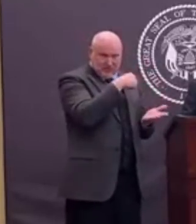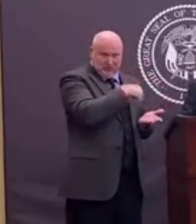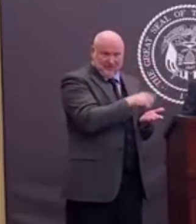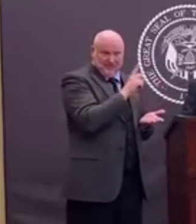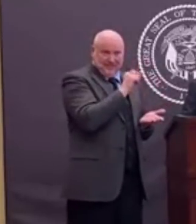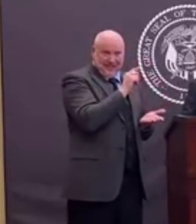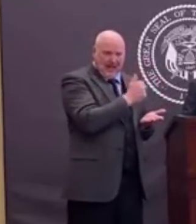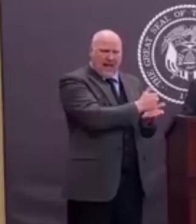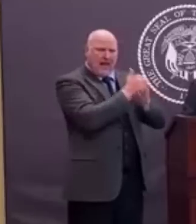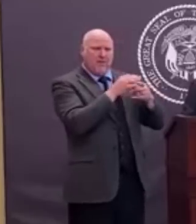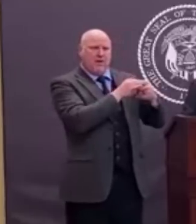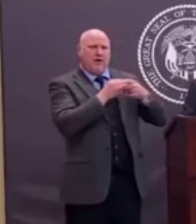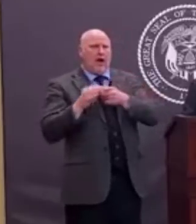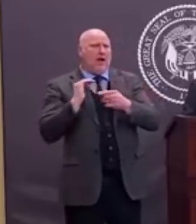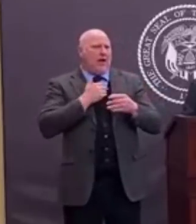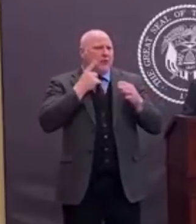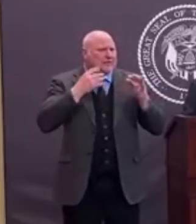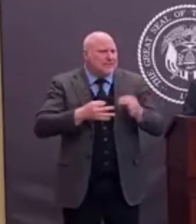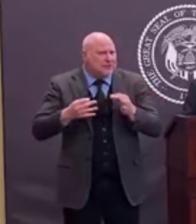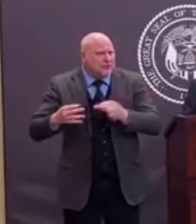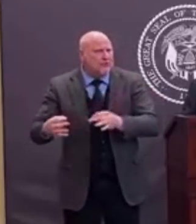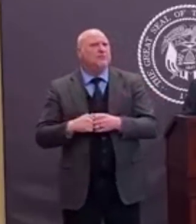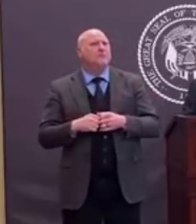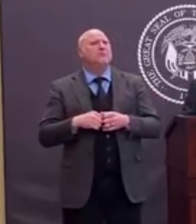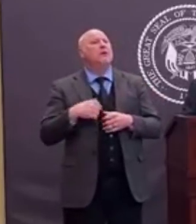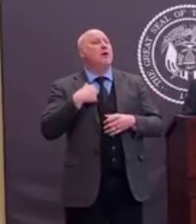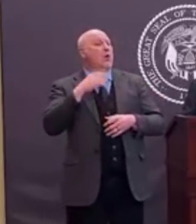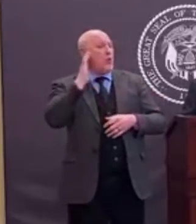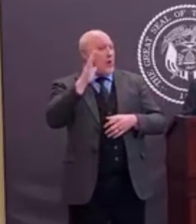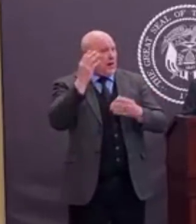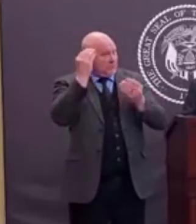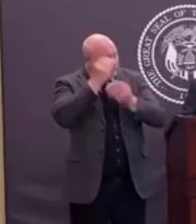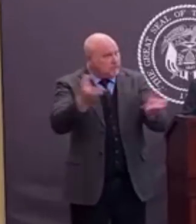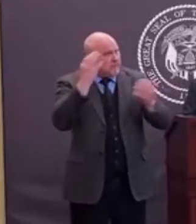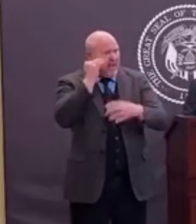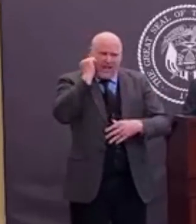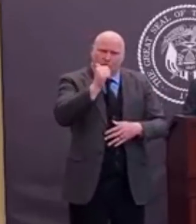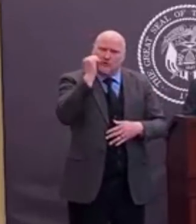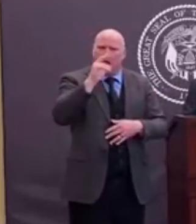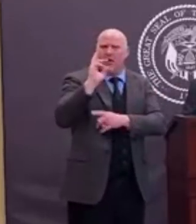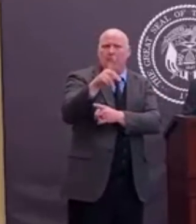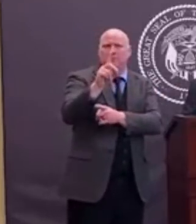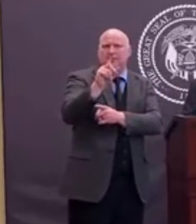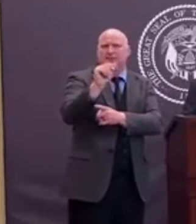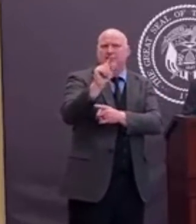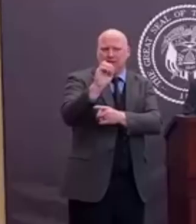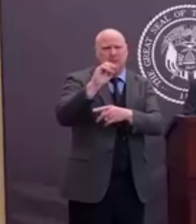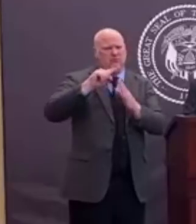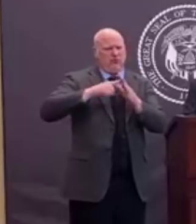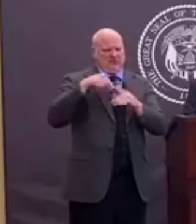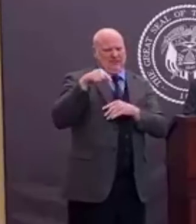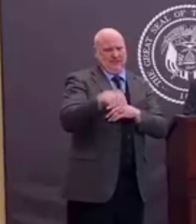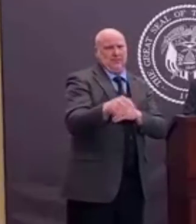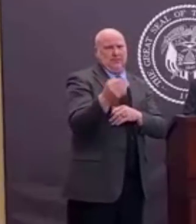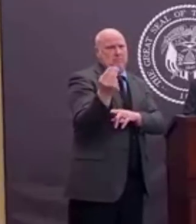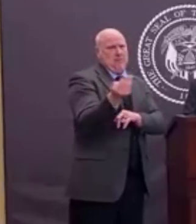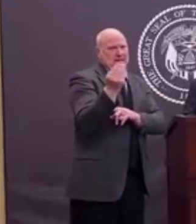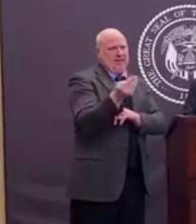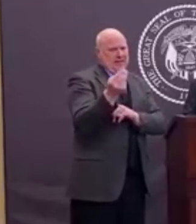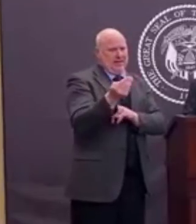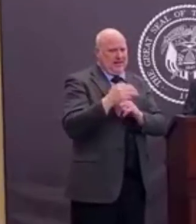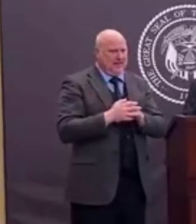starting Monday so we can keep the public informed on these issues. We'll take questions. We'll try to give you good answers.